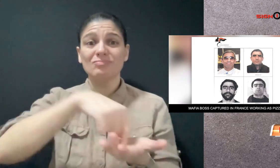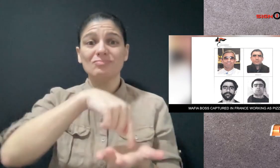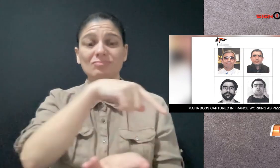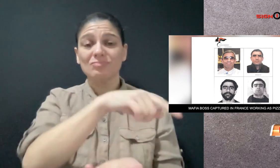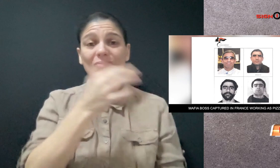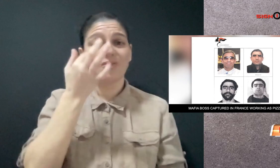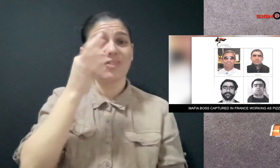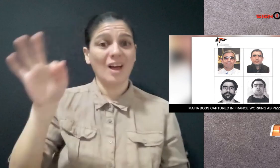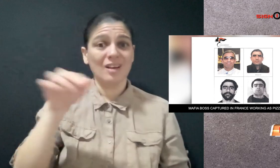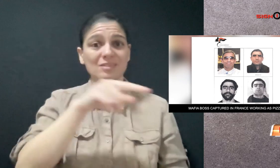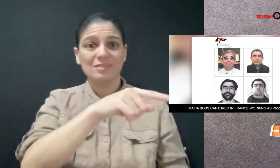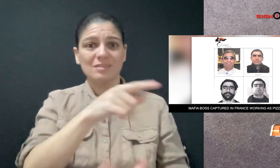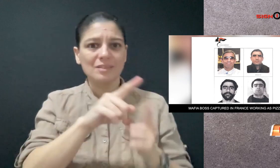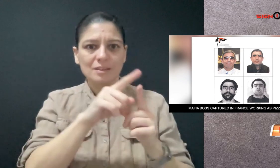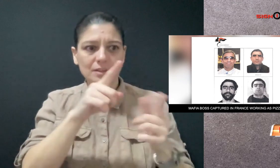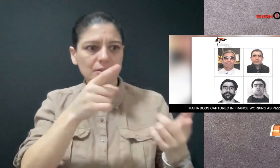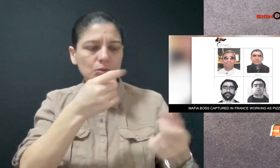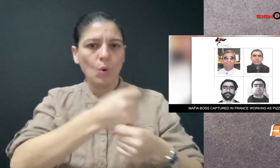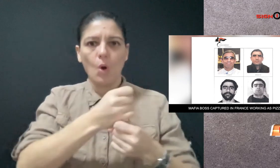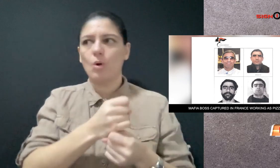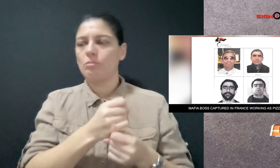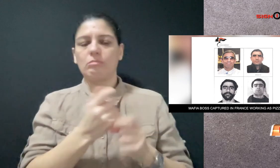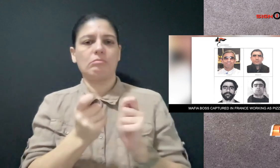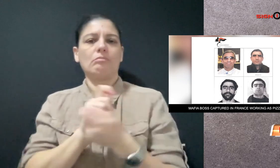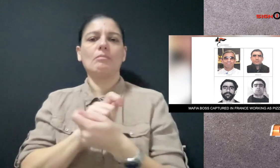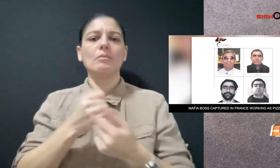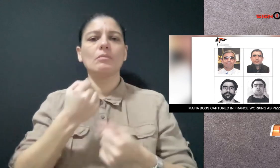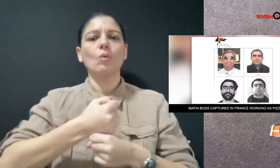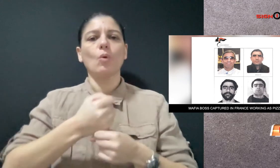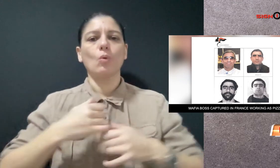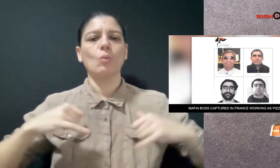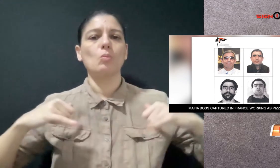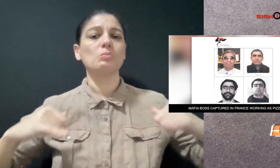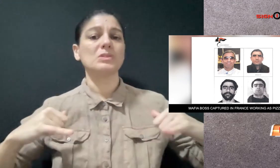He was hiding in France as a pizza maker.